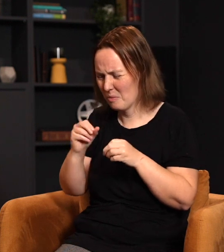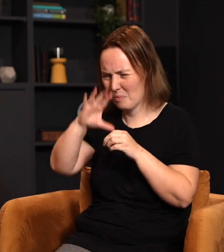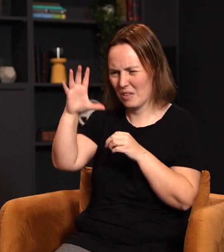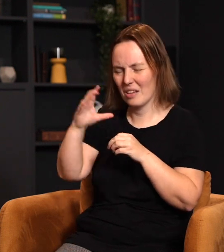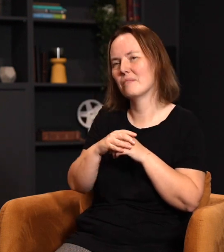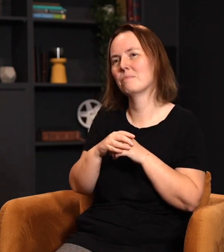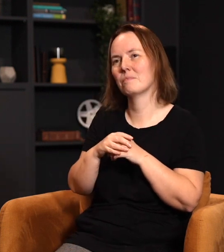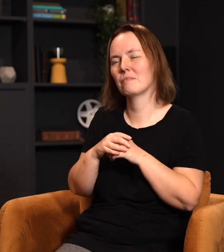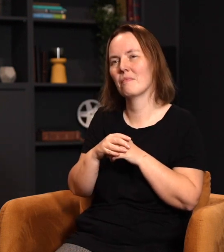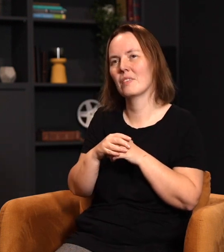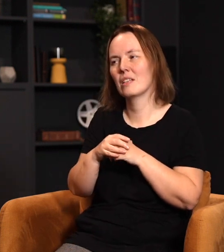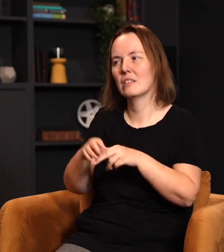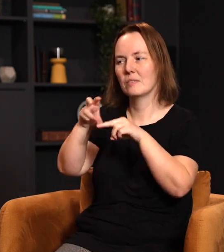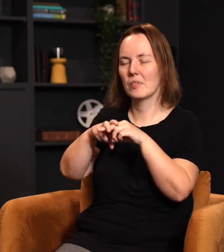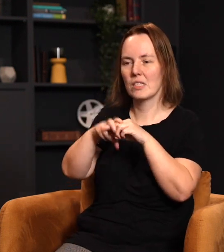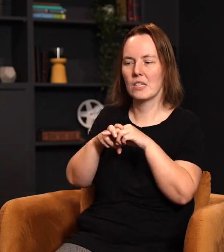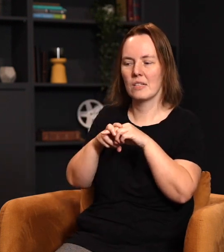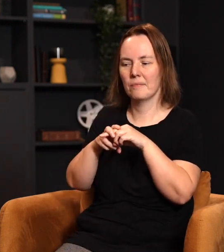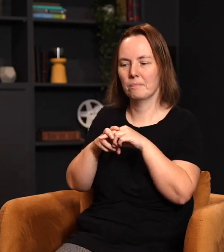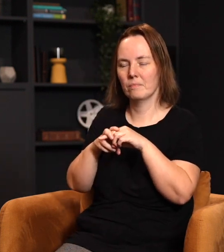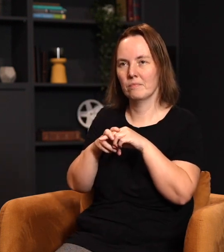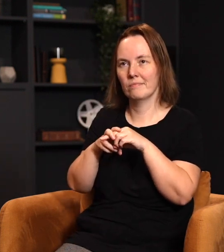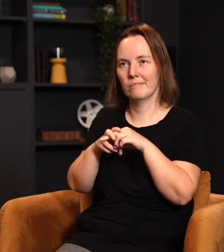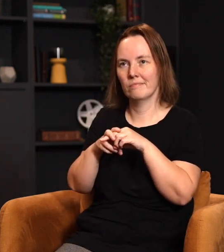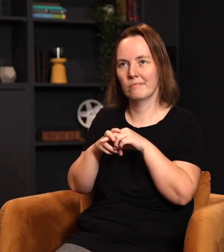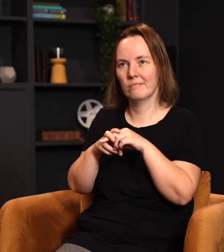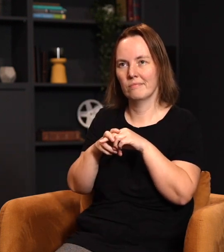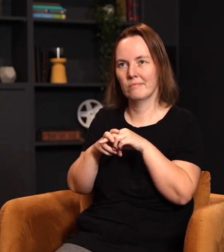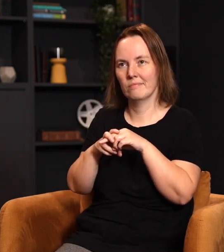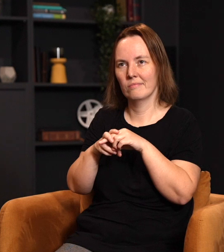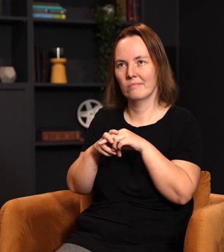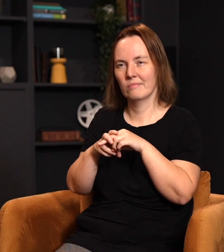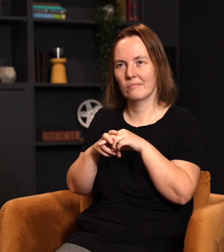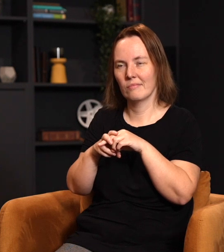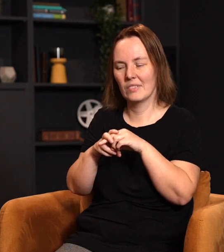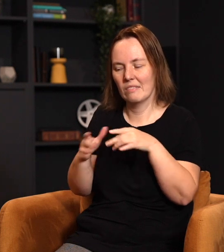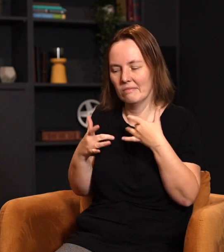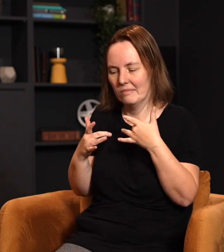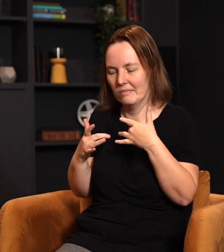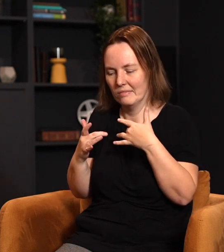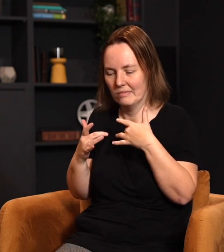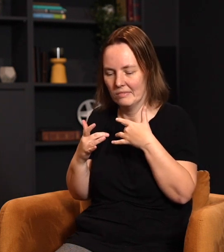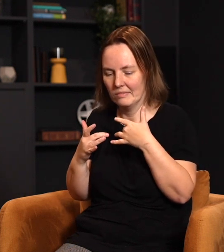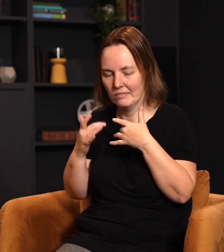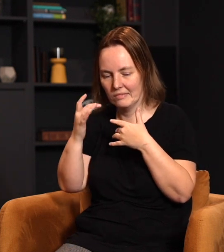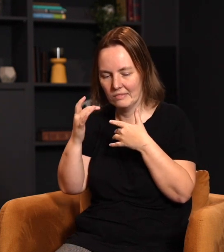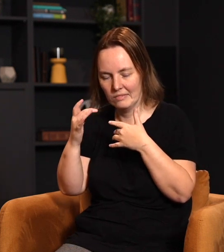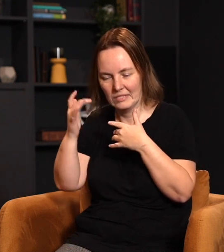just on the top there. And I'm just kind of sitting there, and for some strange reason, I just kind of felt this little, almost like a little burn on the